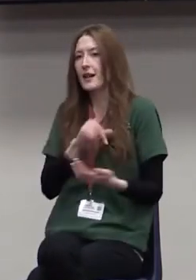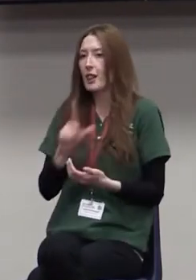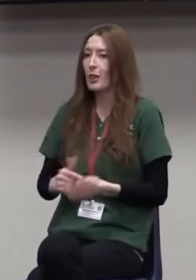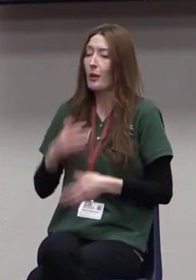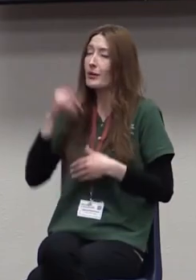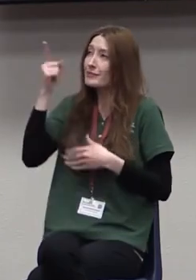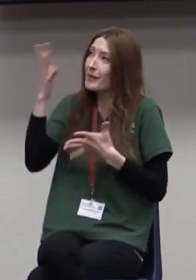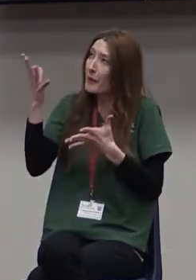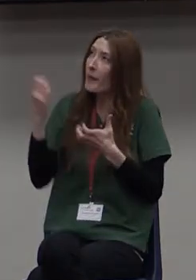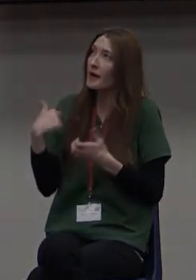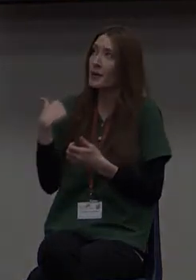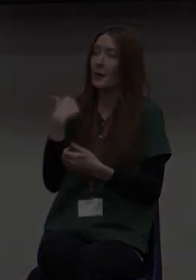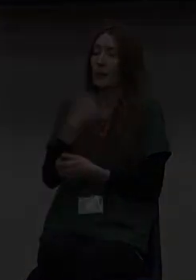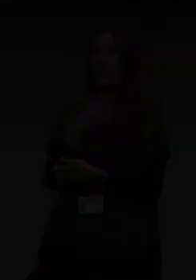help in some way in the future.